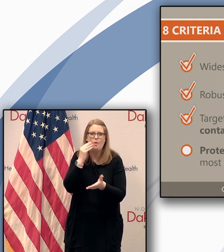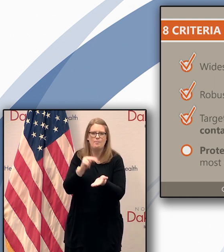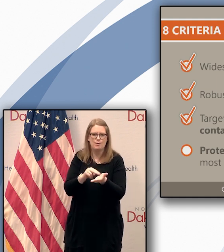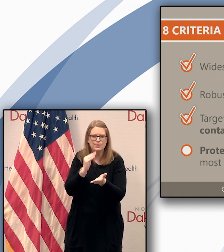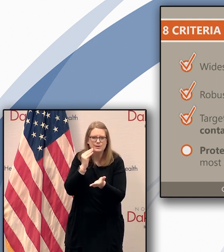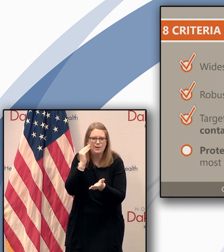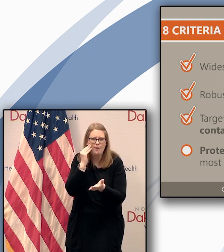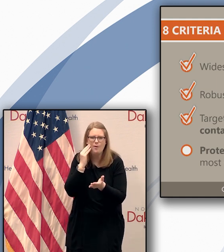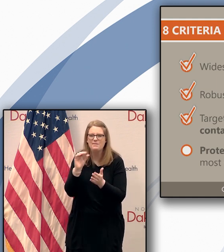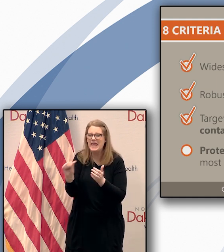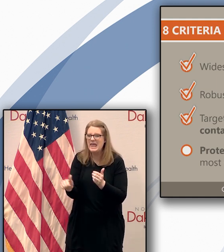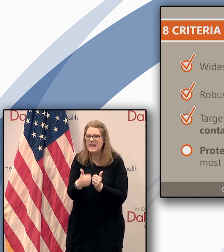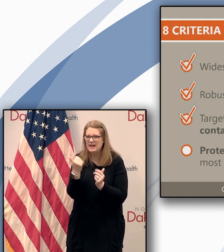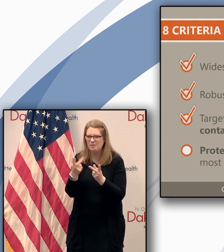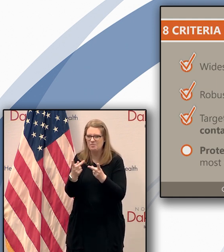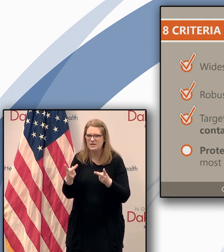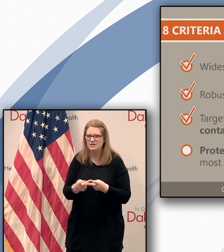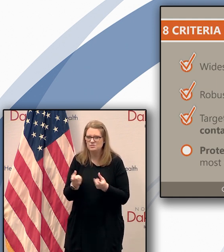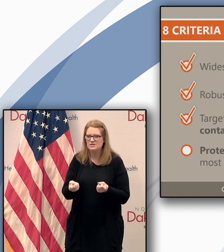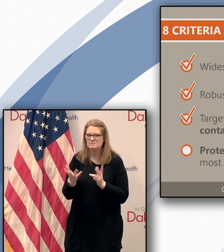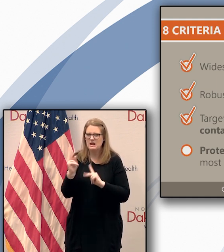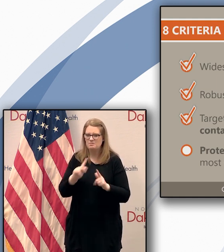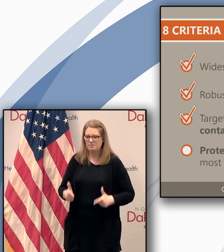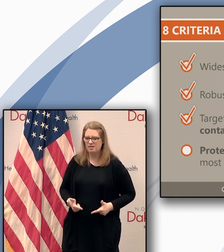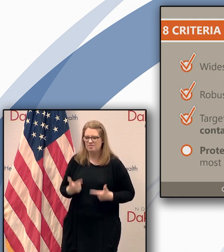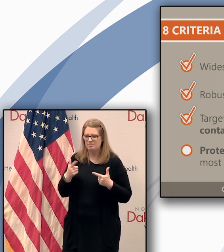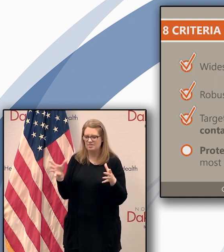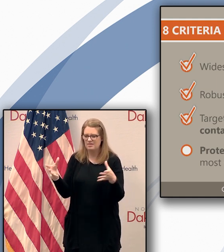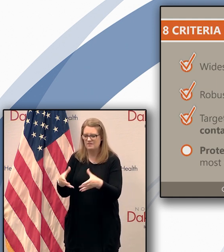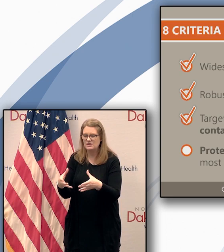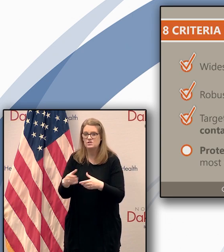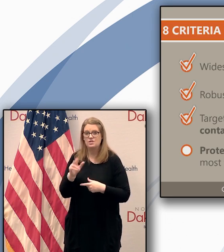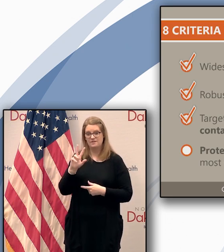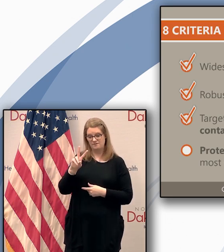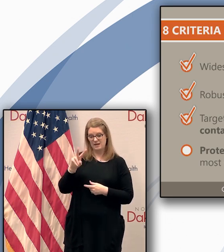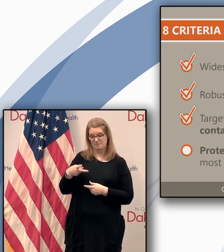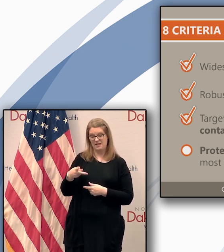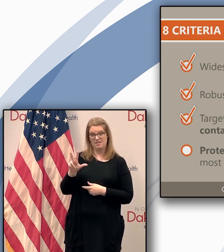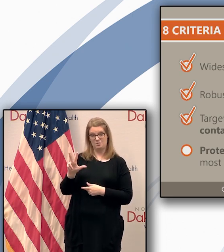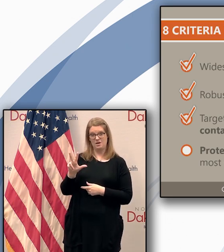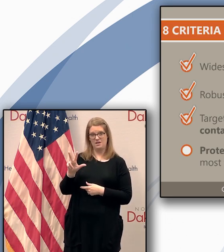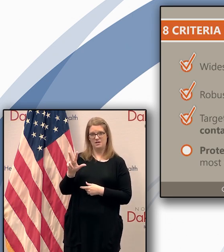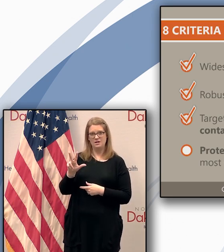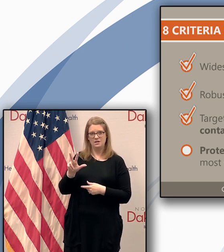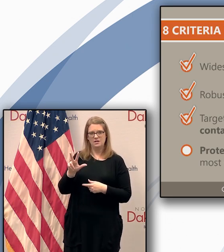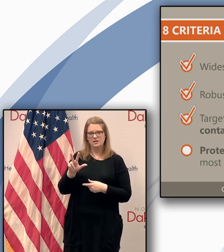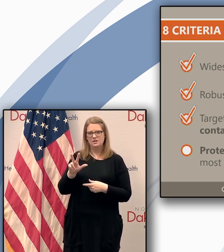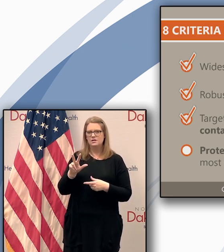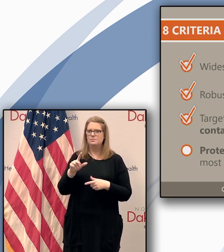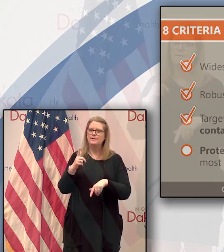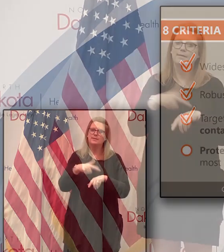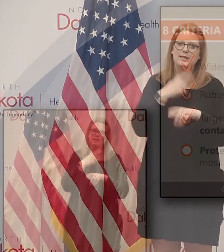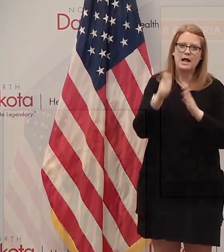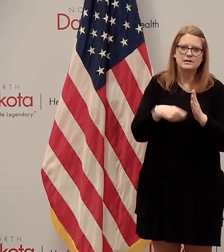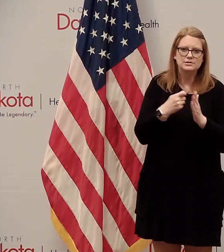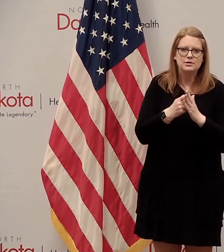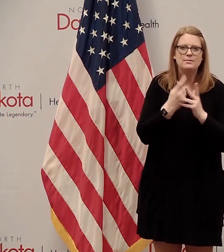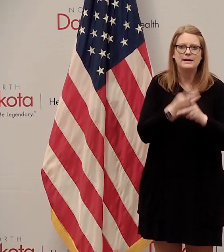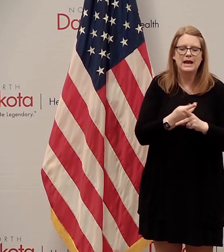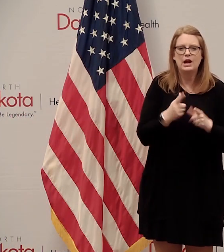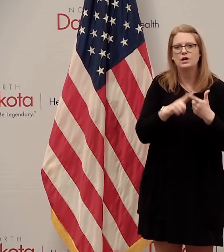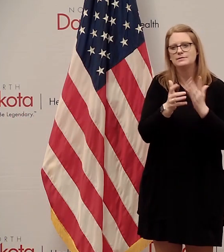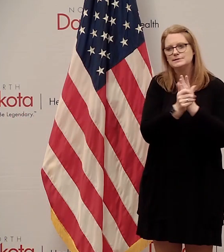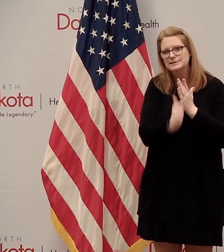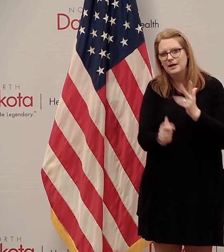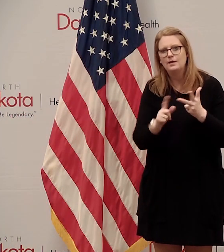about vulnerable population protection plan or the vp3 we're talking about long-term care we're talking about skilled we're talking